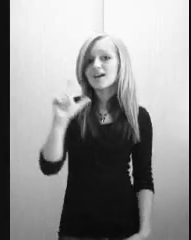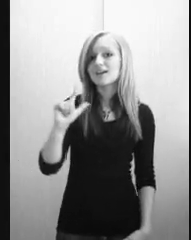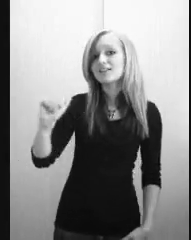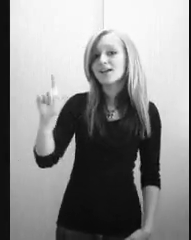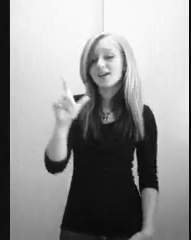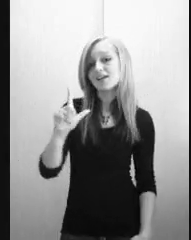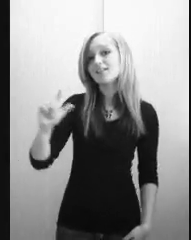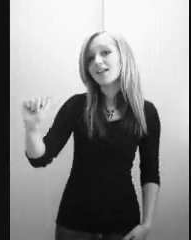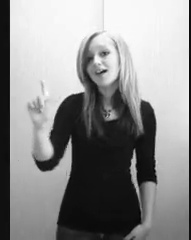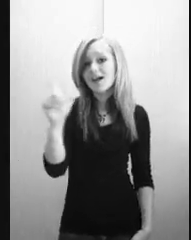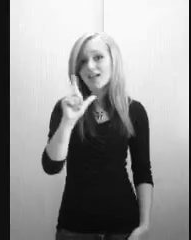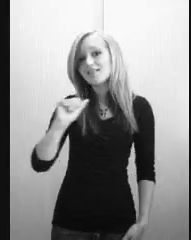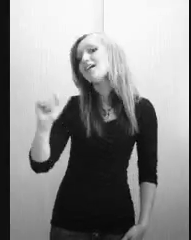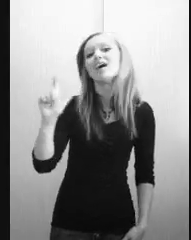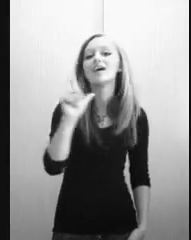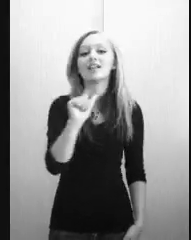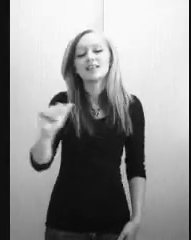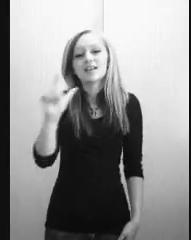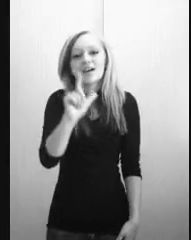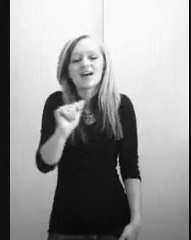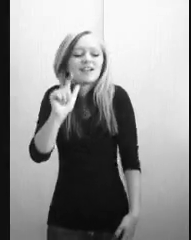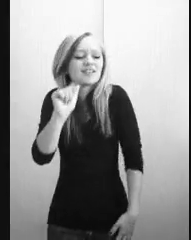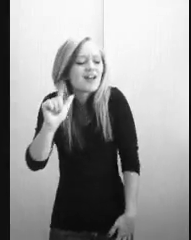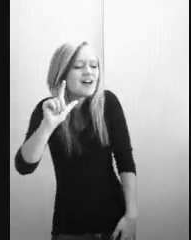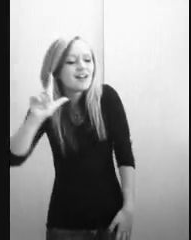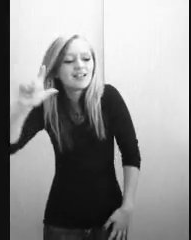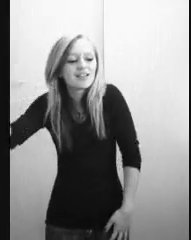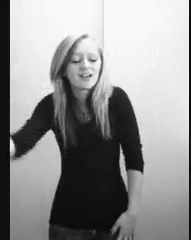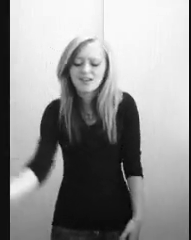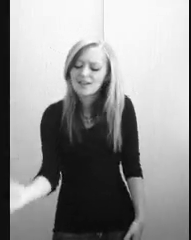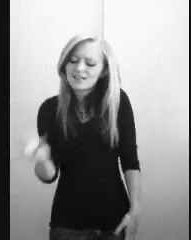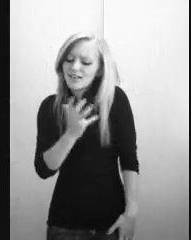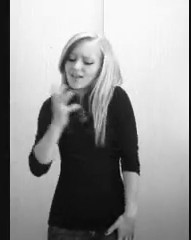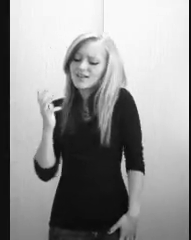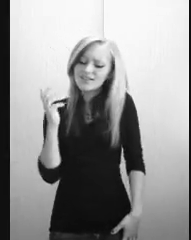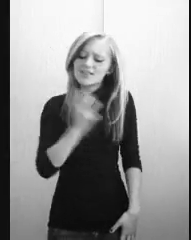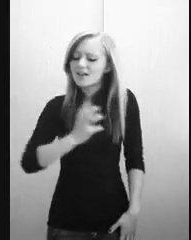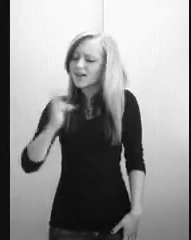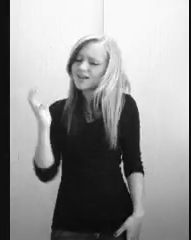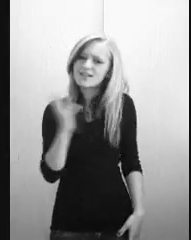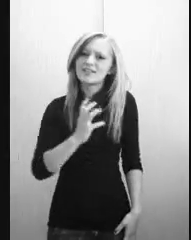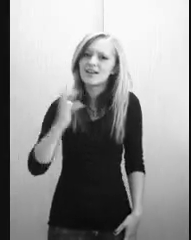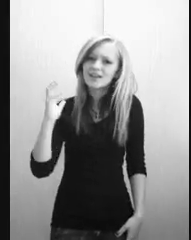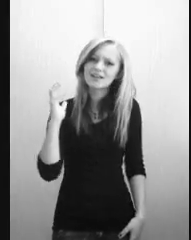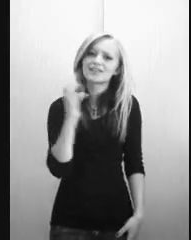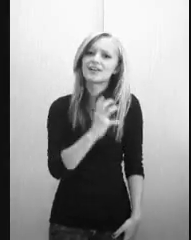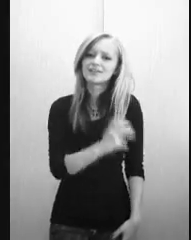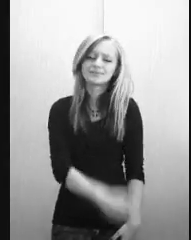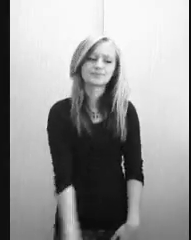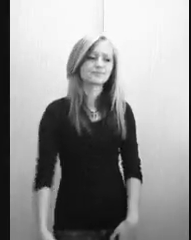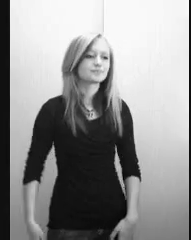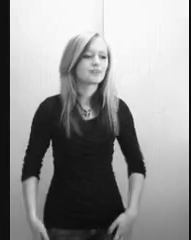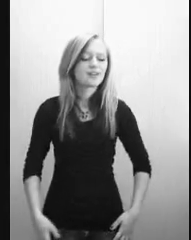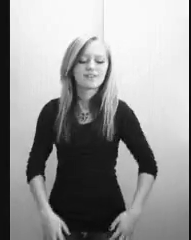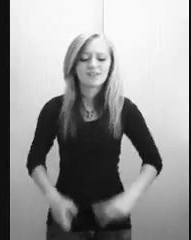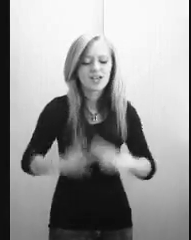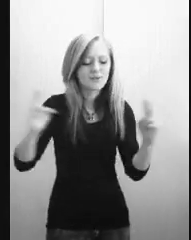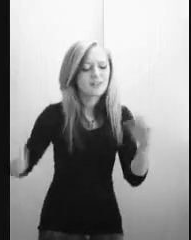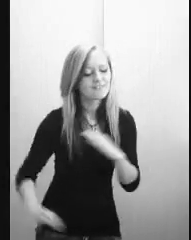-la-la-la Have you